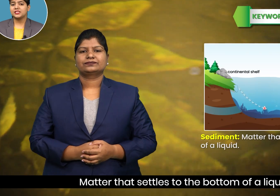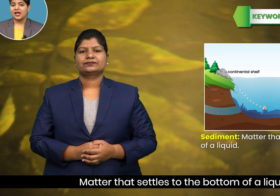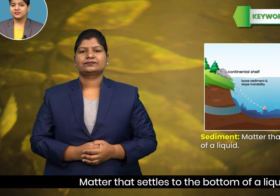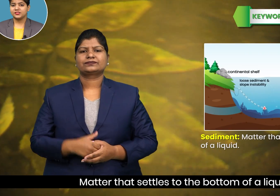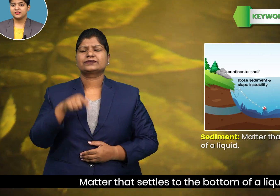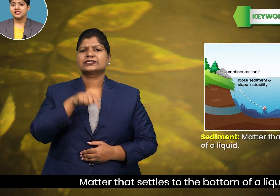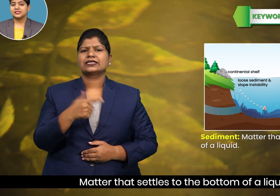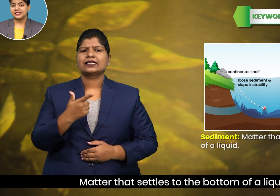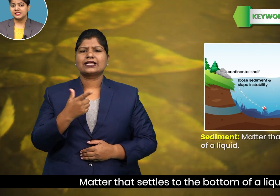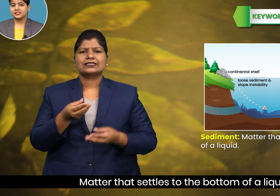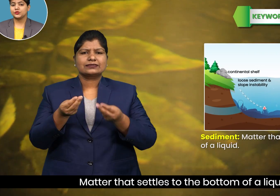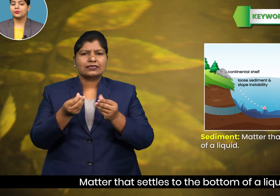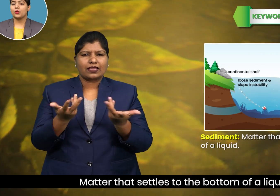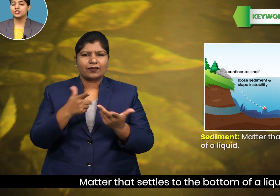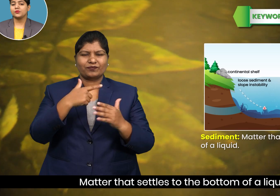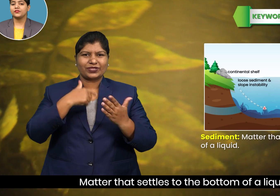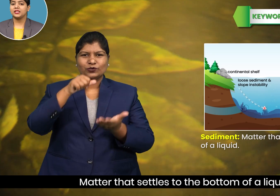that settles to the bottom of a